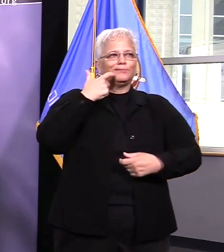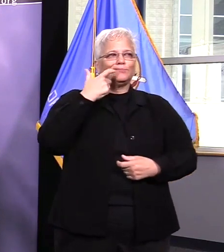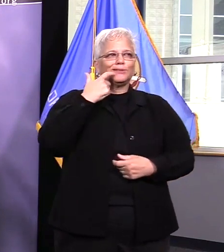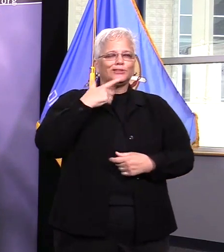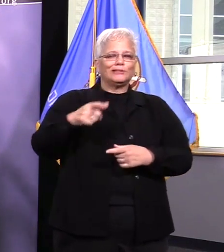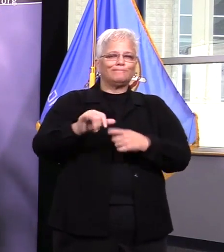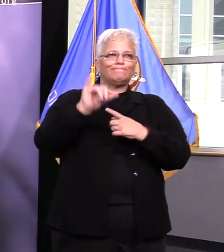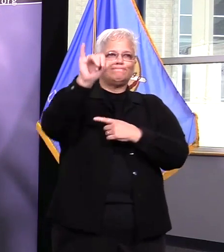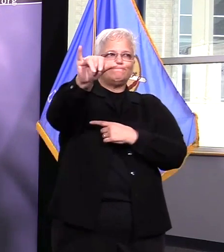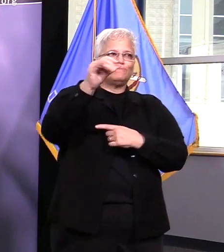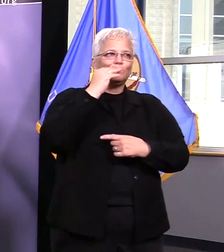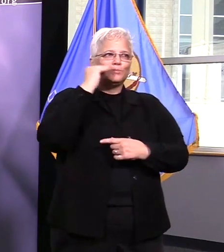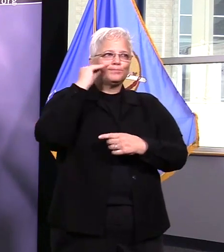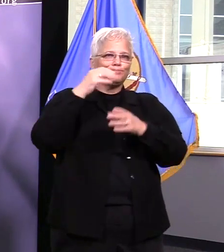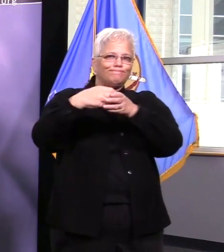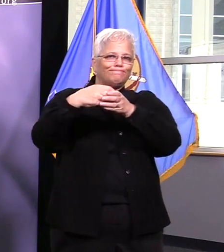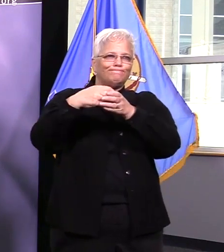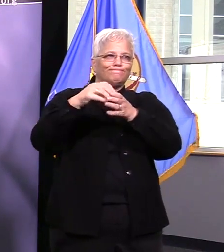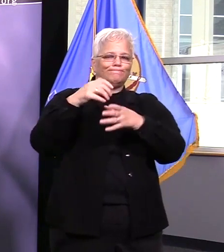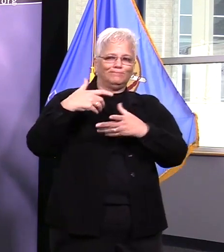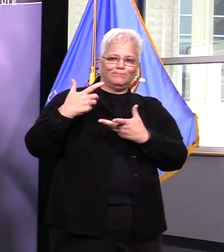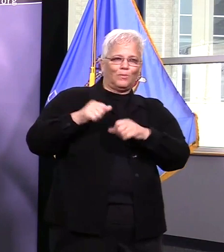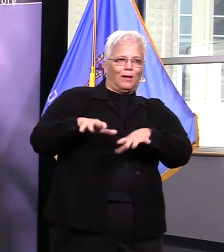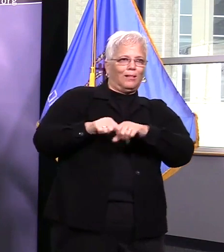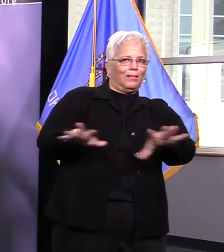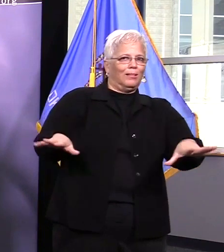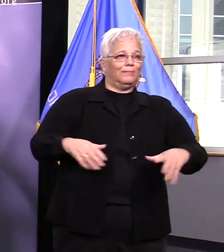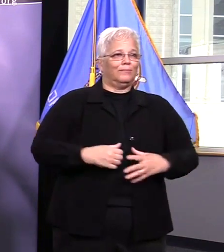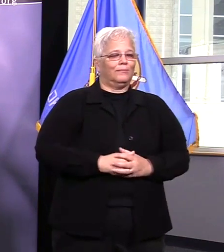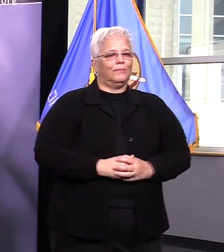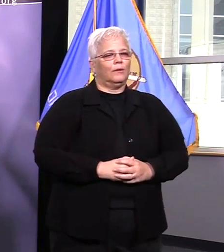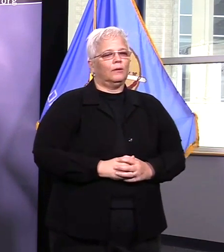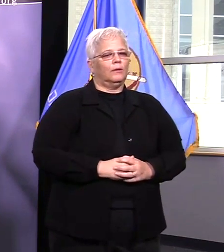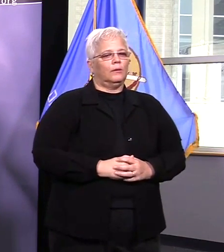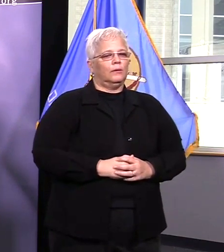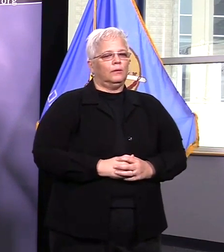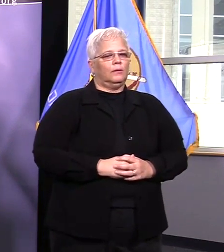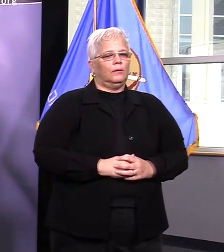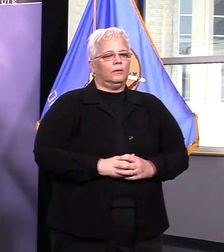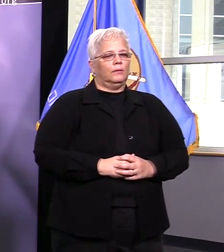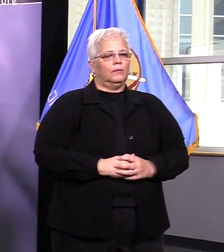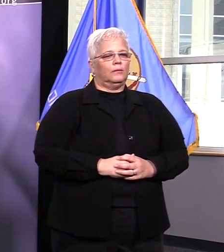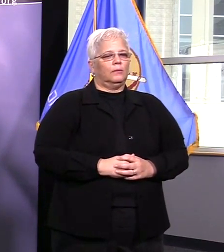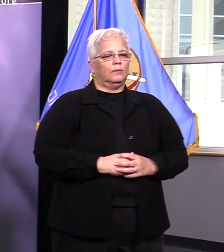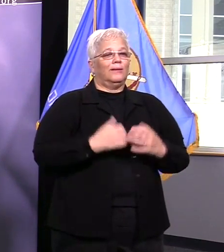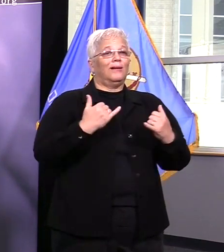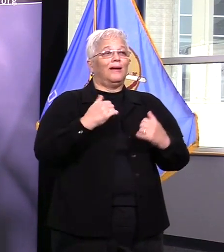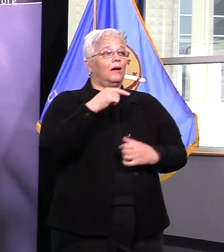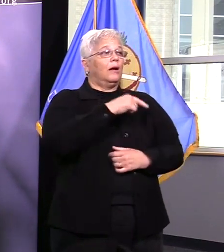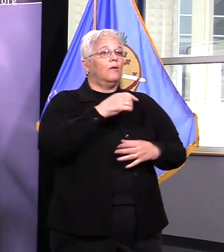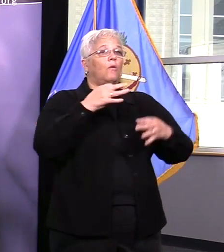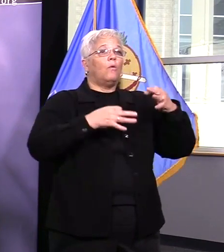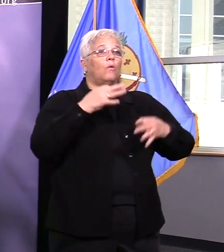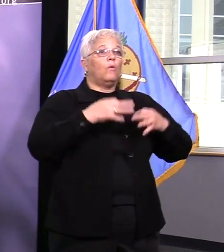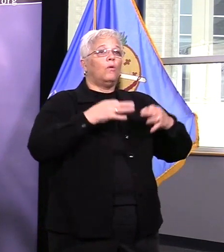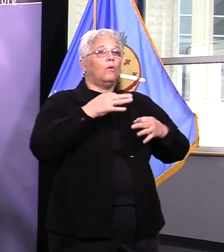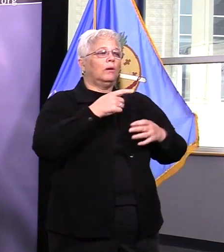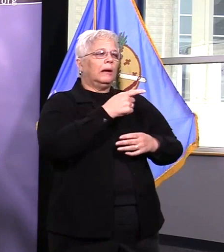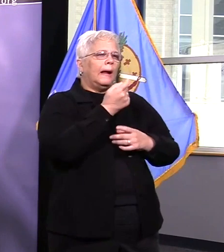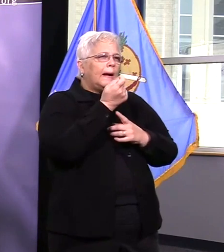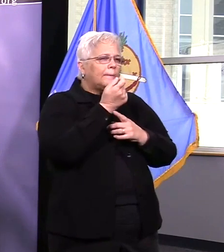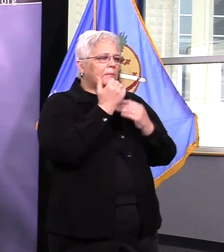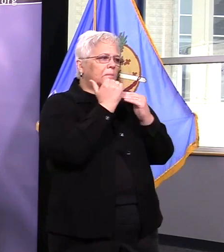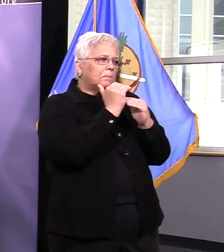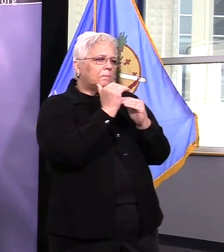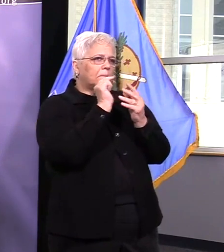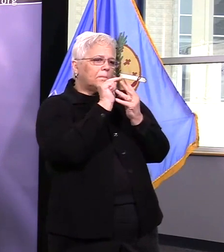are still taking place in a very limited fashion our court guards have been instructed to ask questions of individuals entering into the courthouse to ascertain their risk